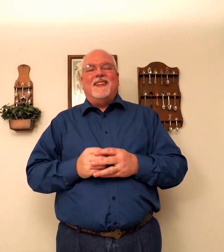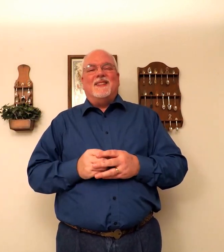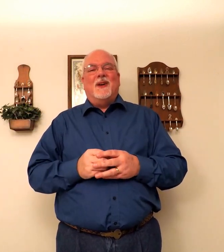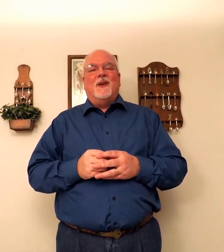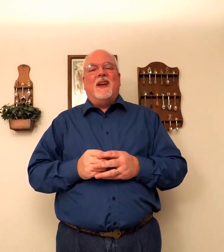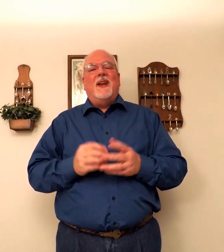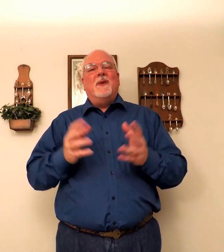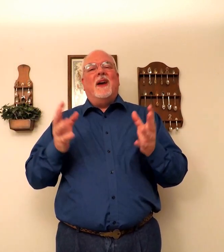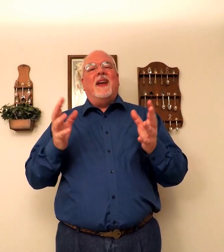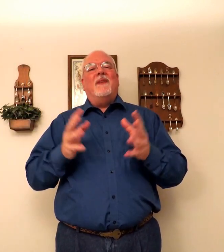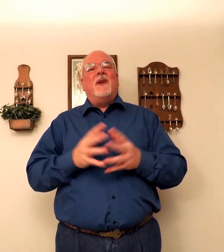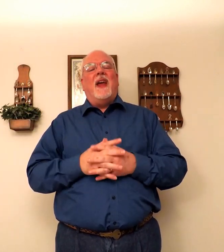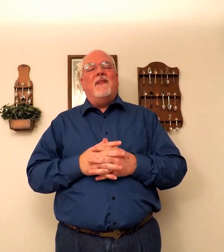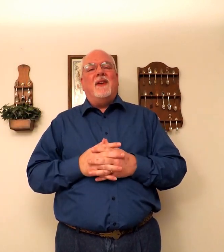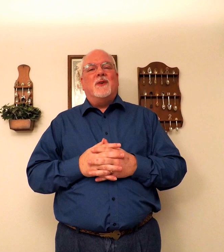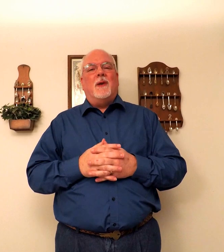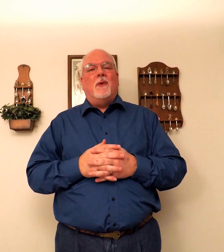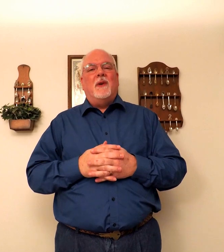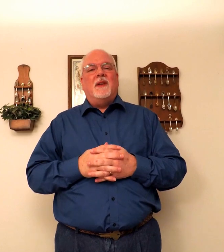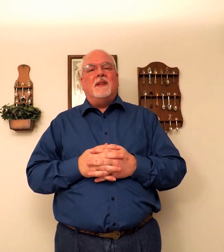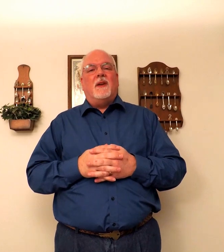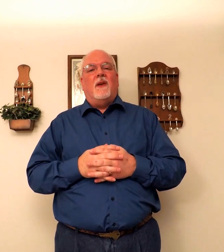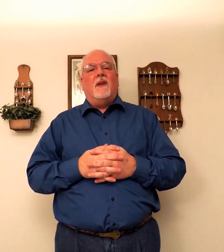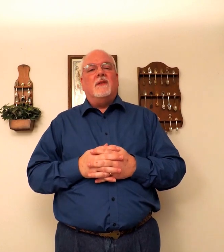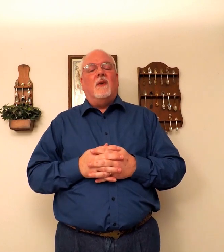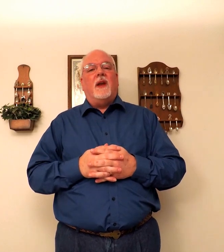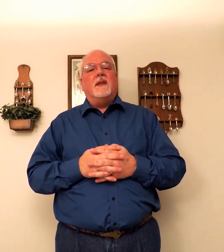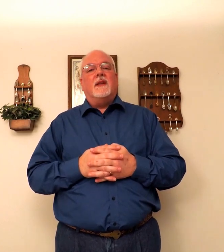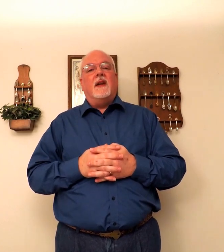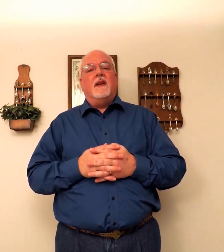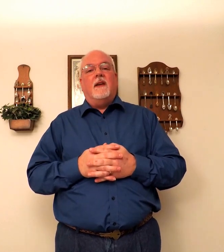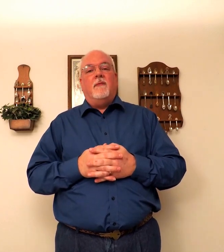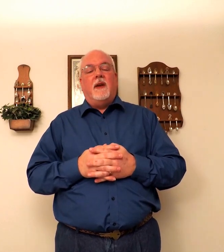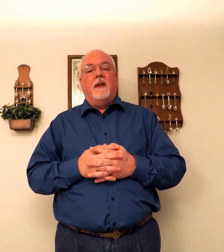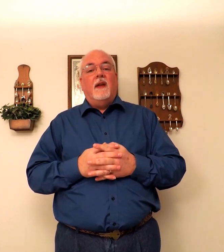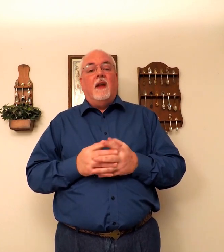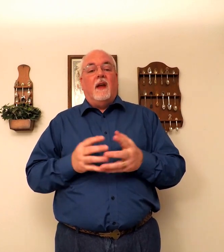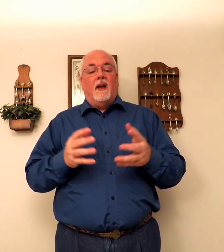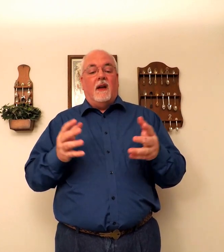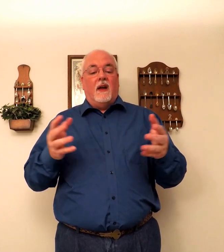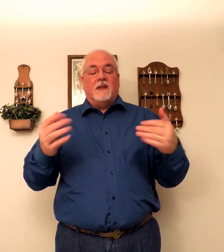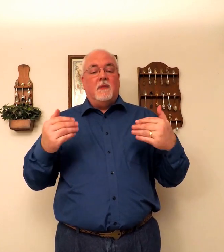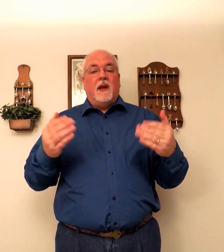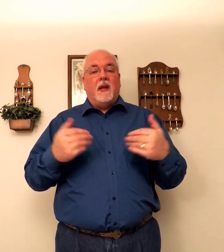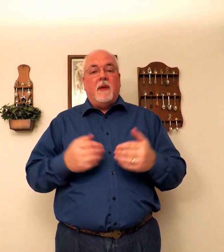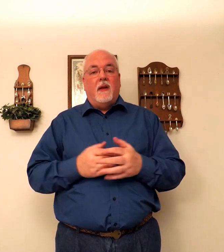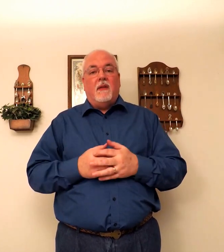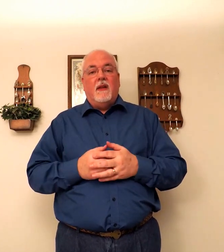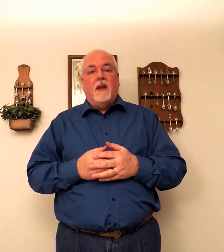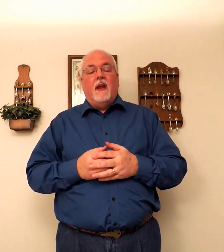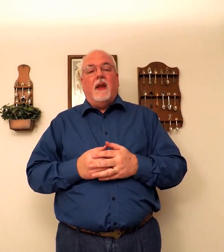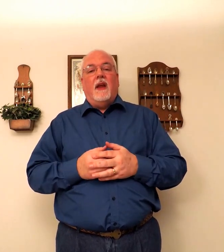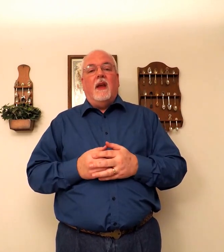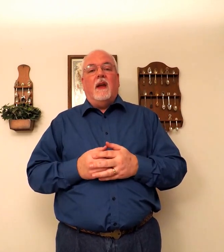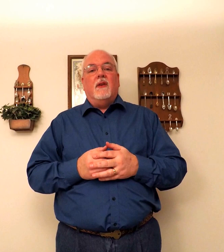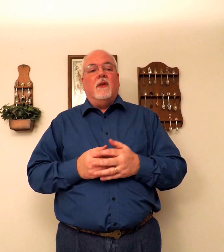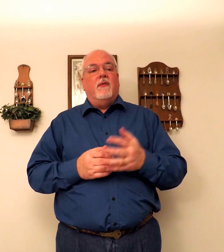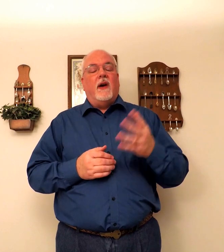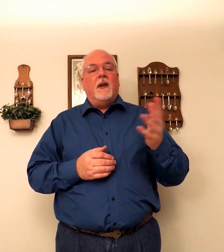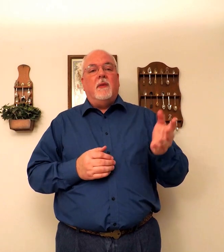So. Anyway. If you have any trouble with this at all. Don't hesitate to give me. Uh. Send me an email. And you can find